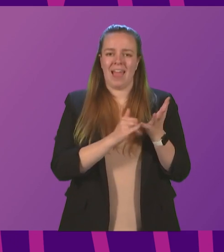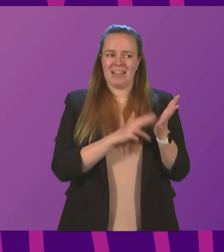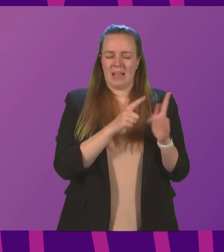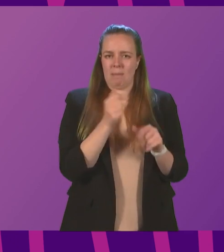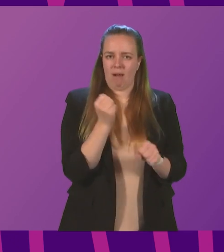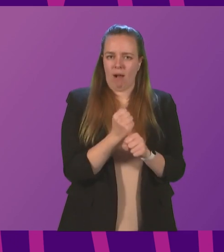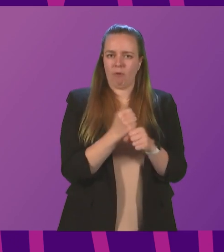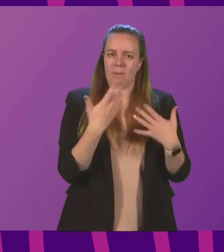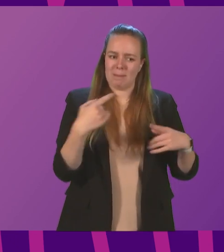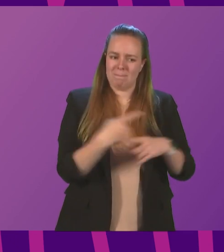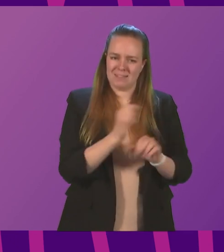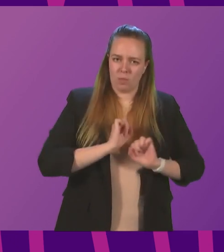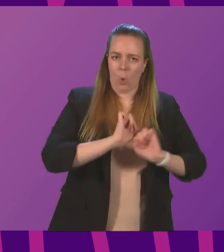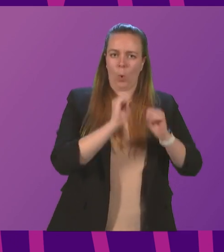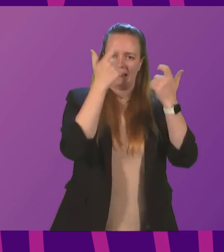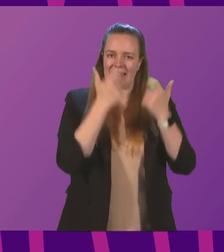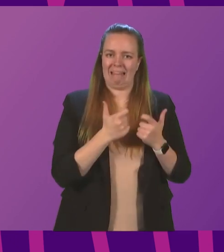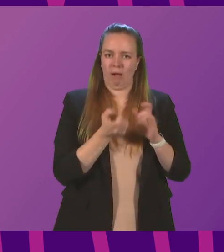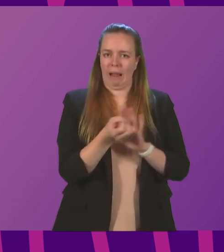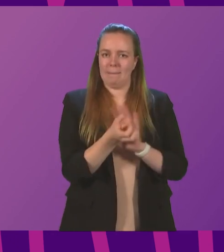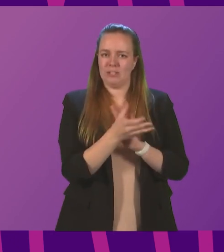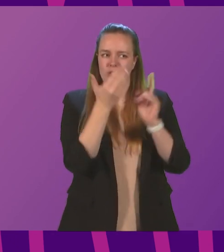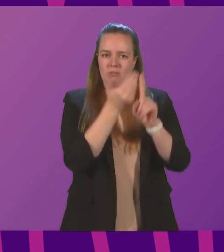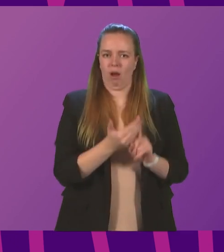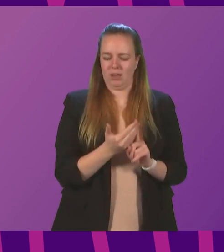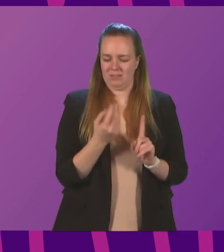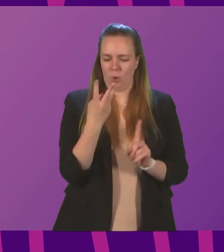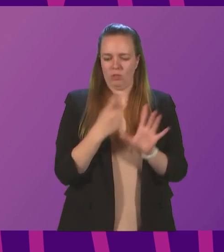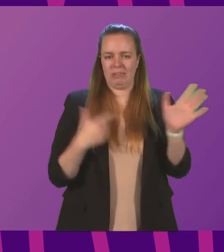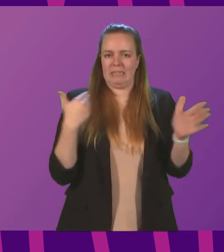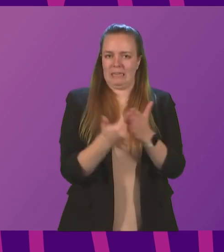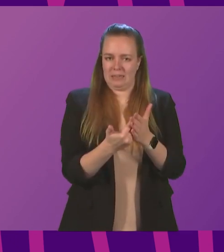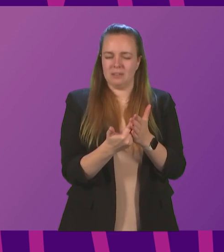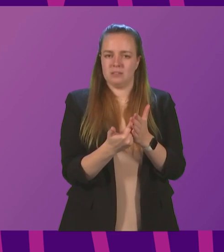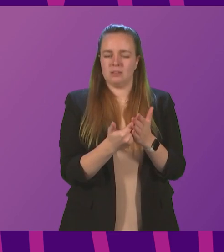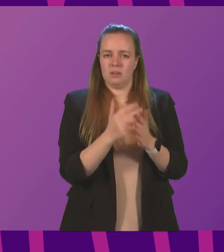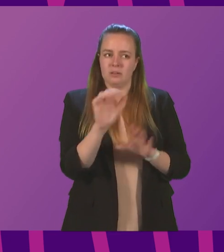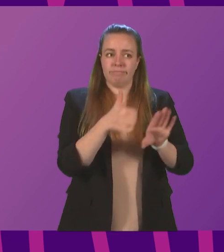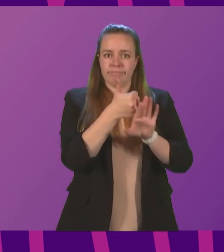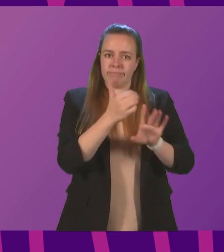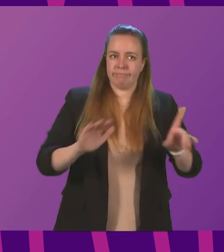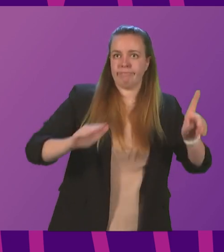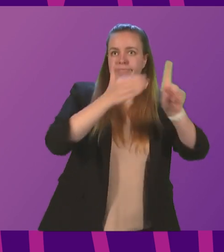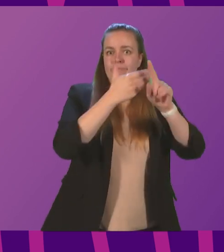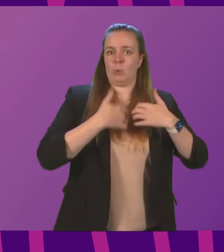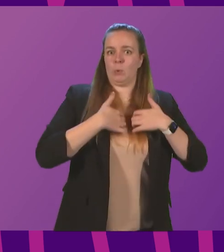Government has missed its own legal emissions targets for the last three years. Setting ambitious targets is great, but what the